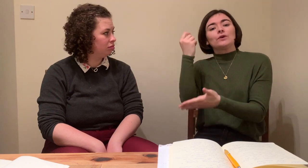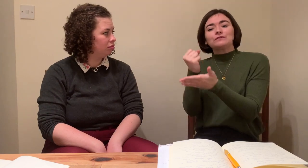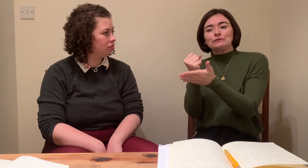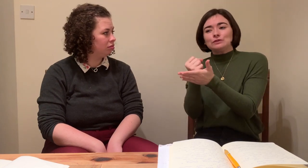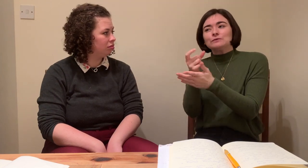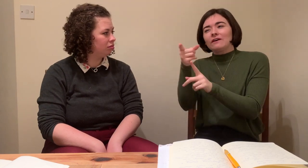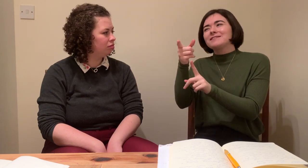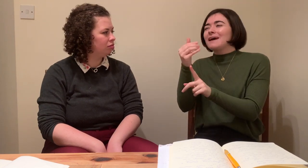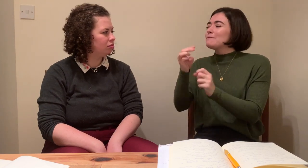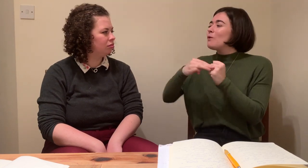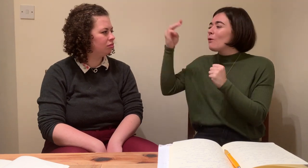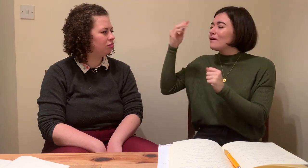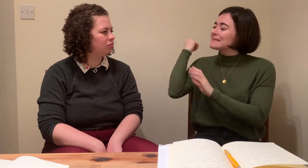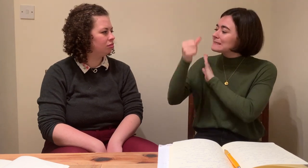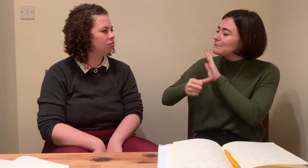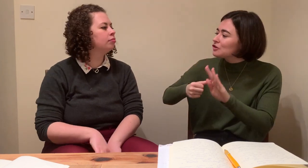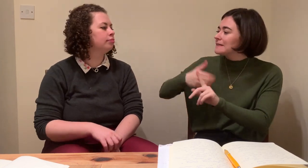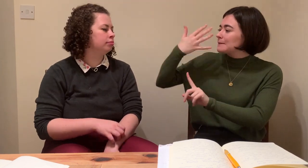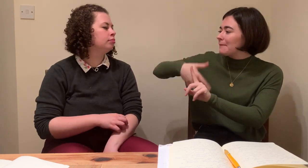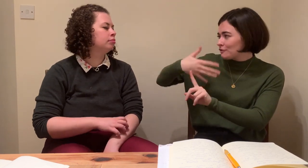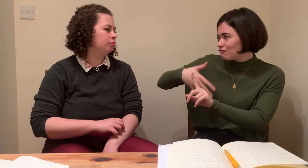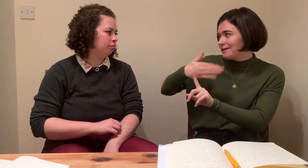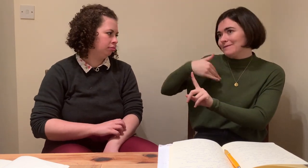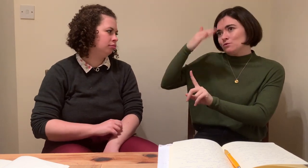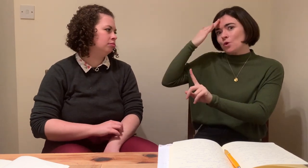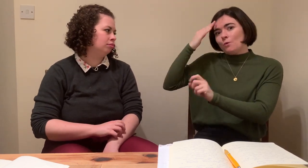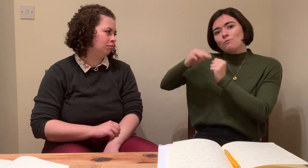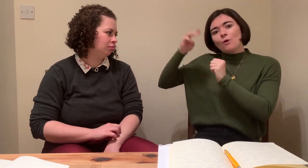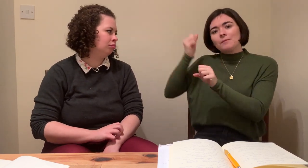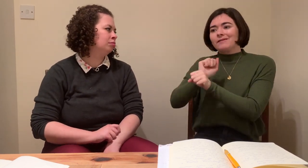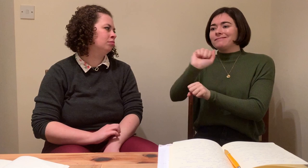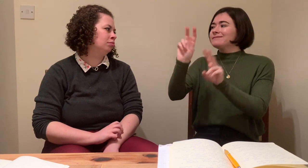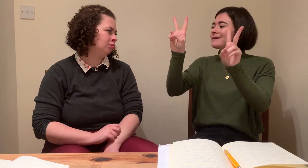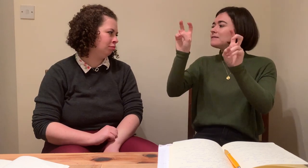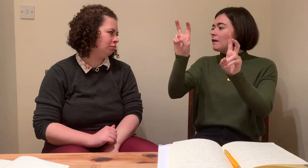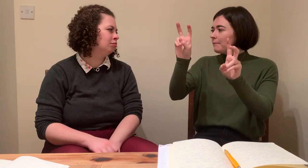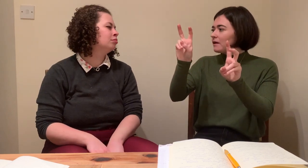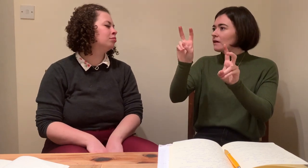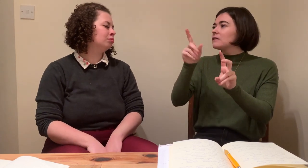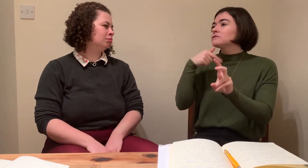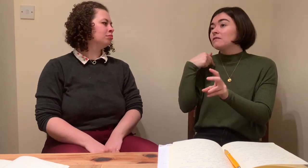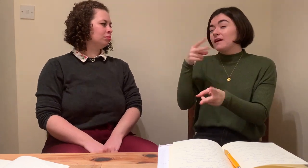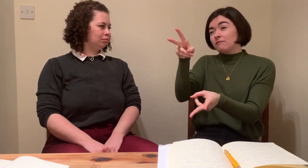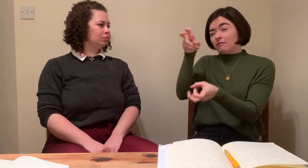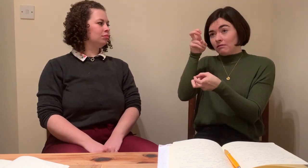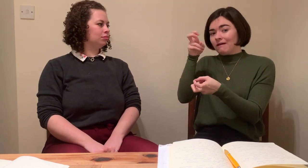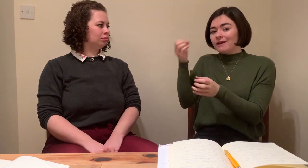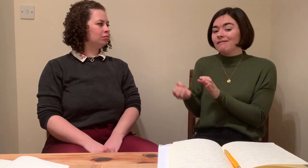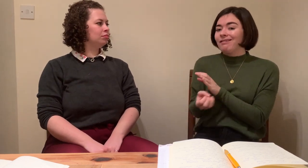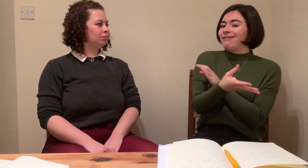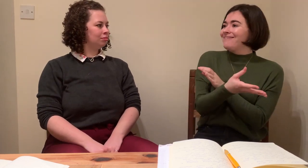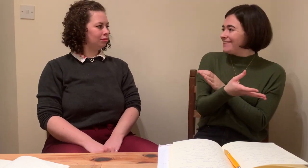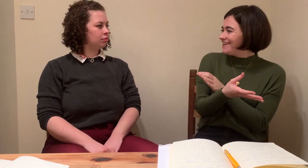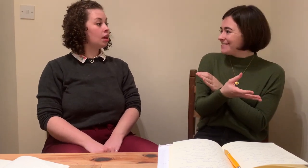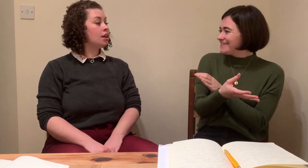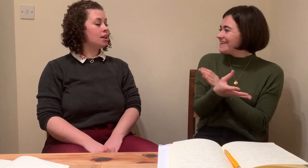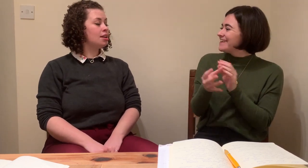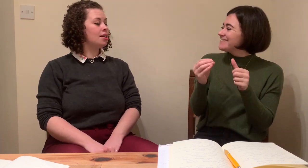remember that we are skilled in our language as our sign language interpreters, but this is our second language. If we look at the Common European